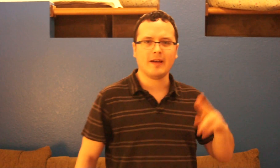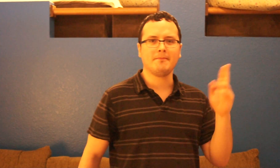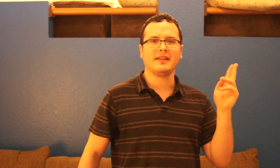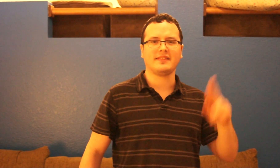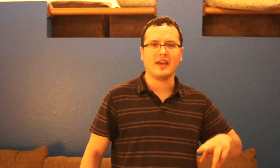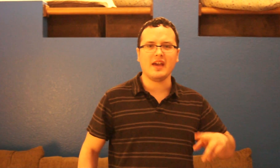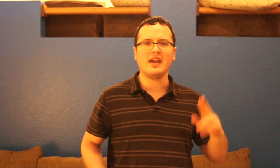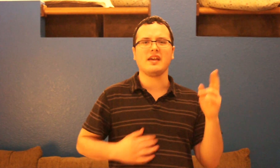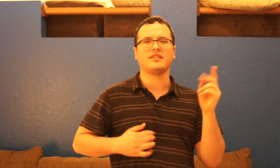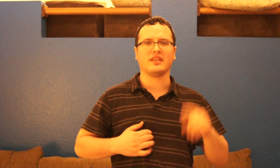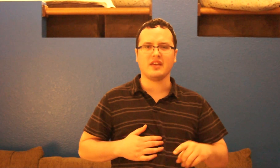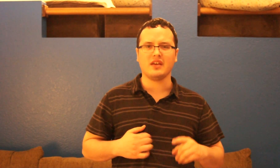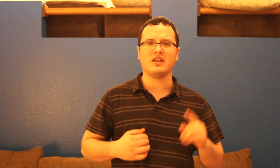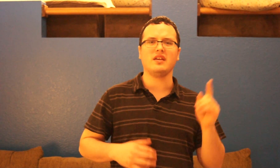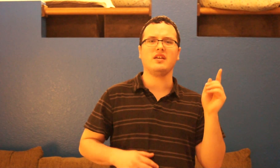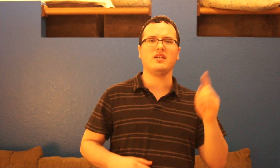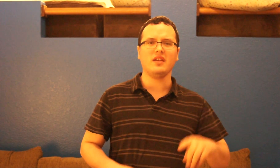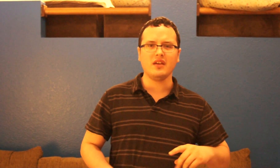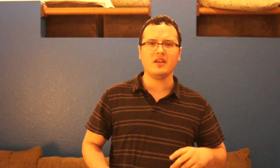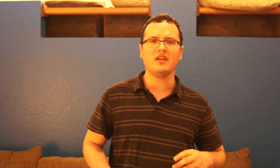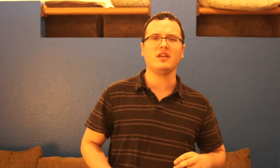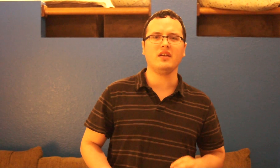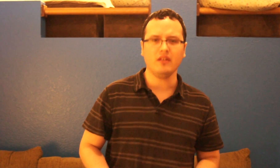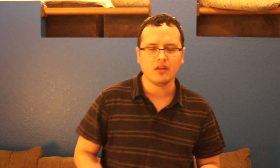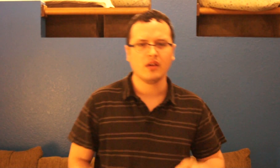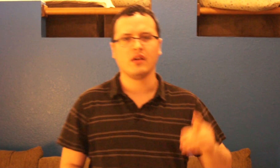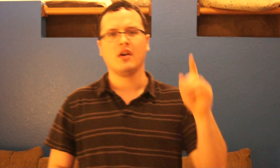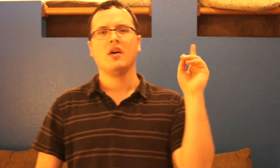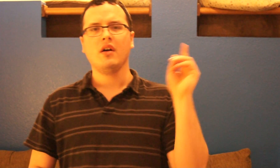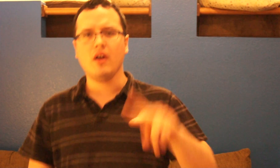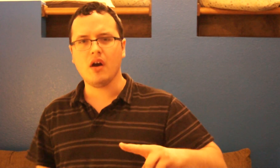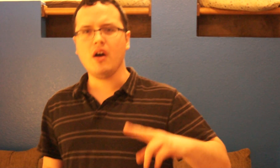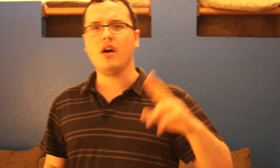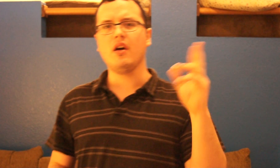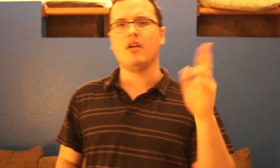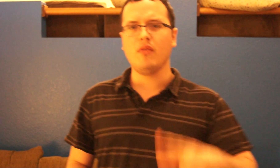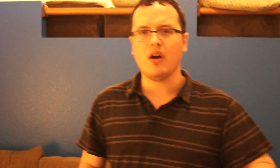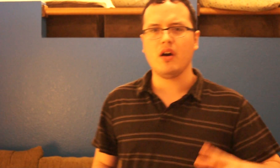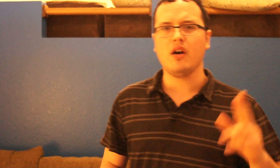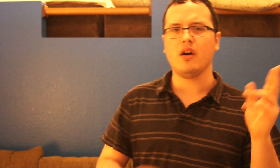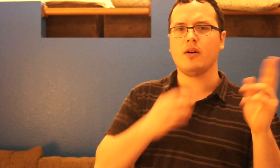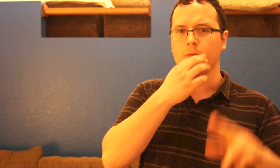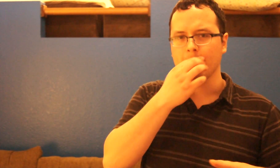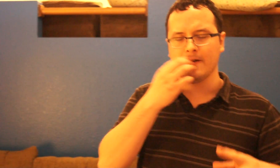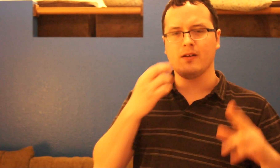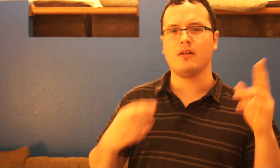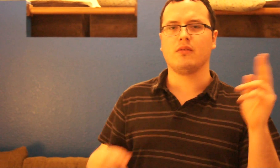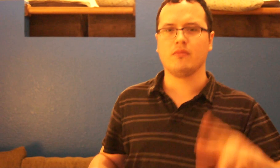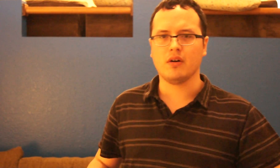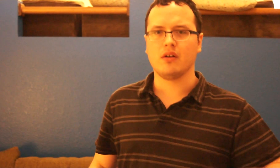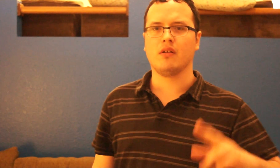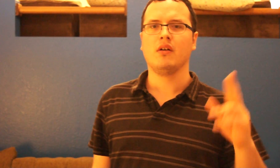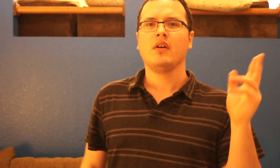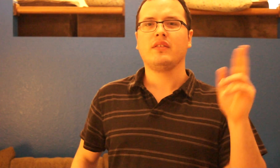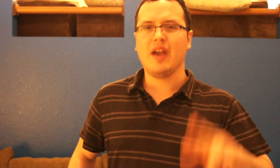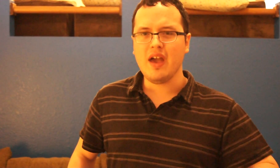wow wow wow wow wow babe oh oh yeah